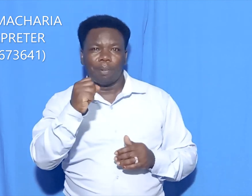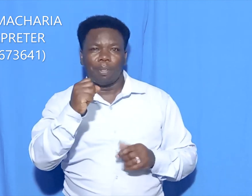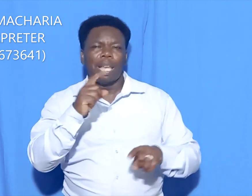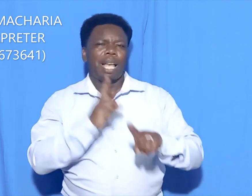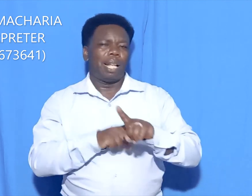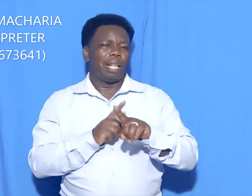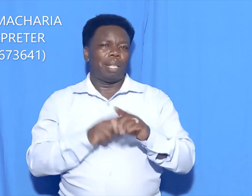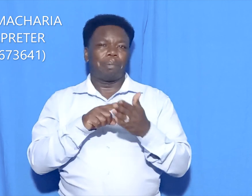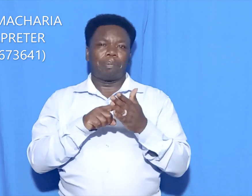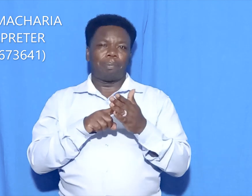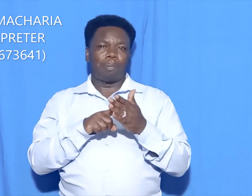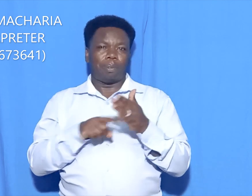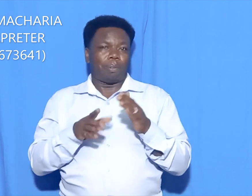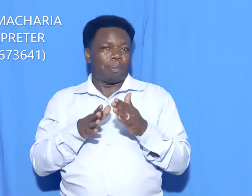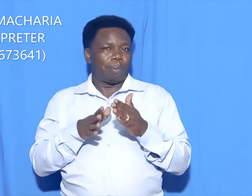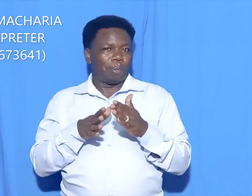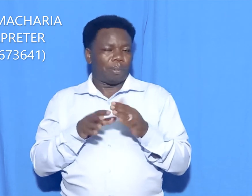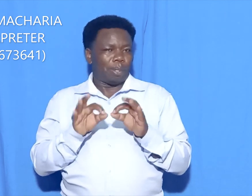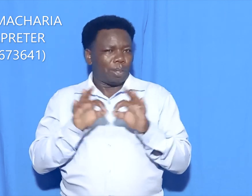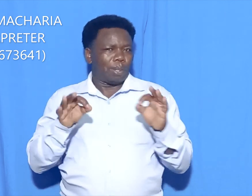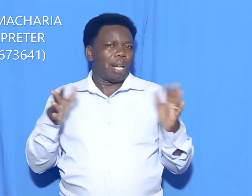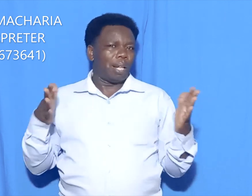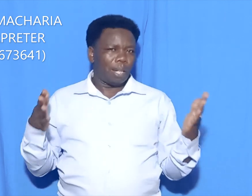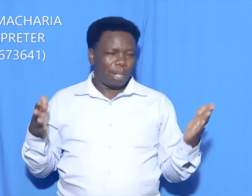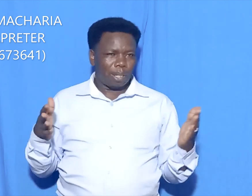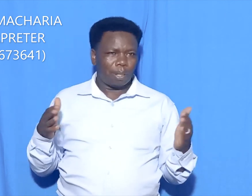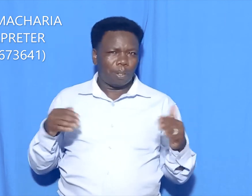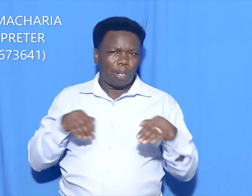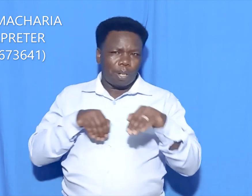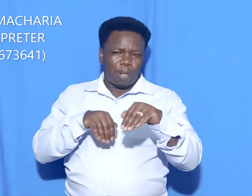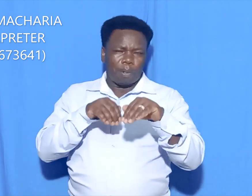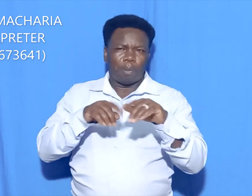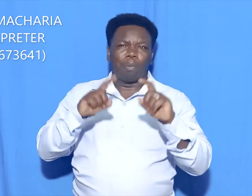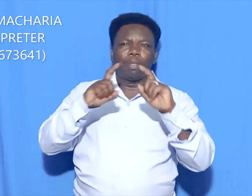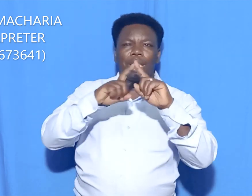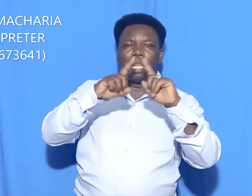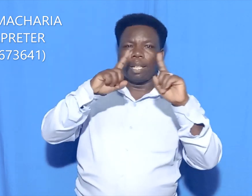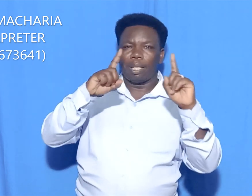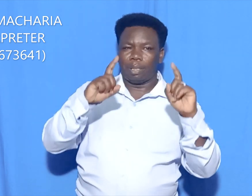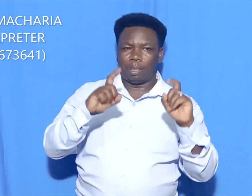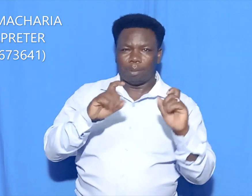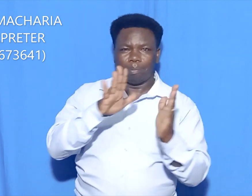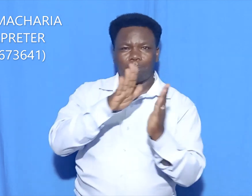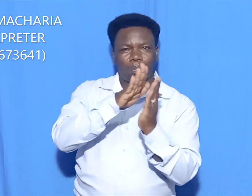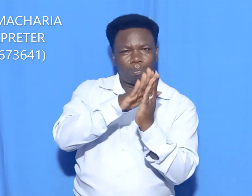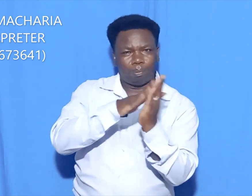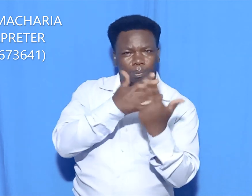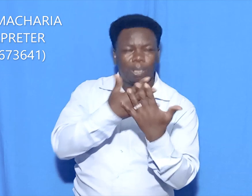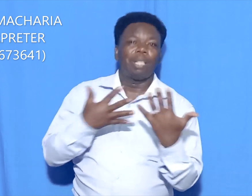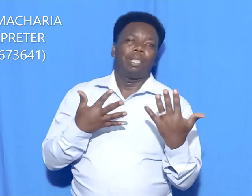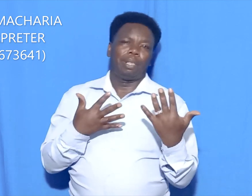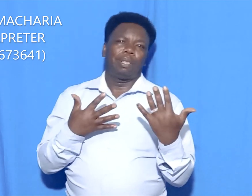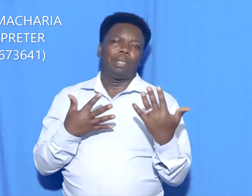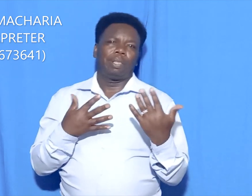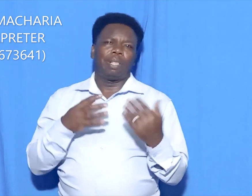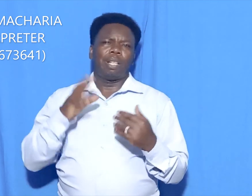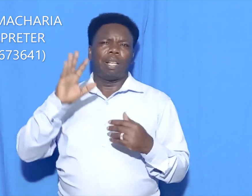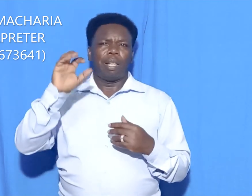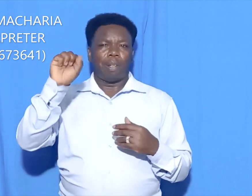is the power of the examinations scaling. The fifth section under